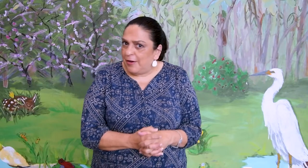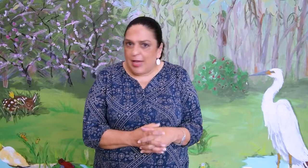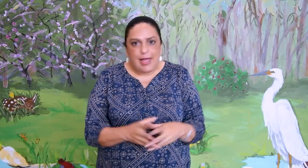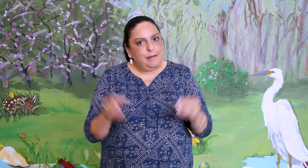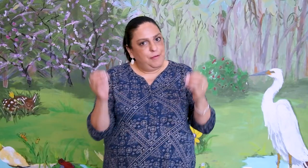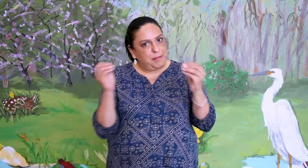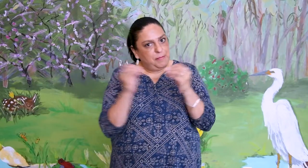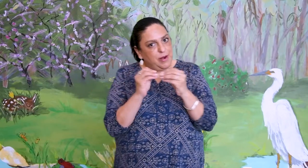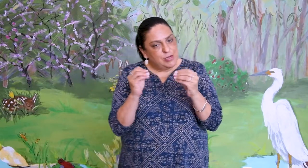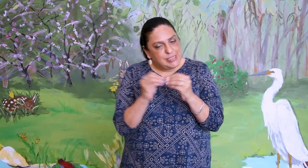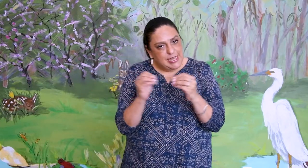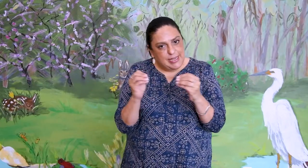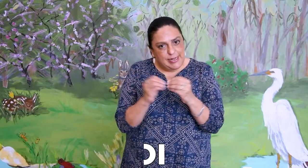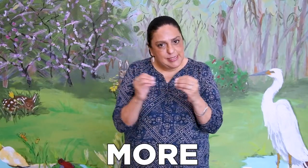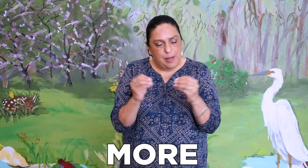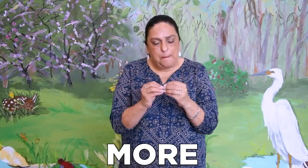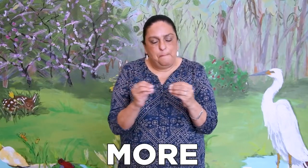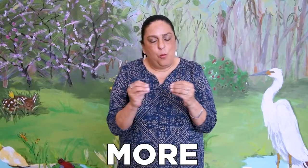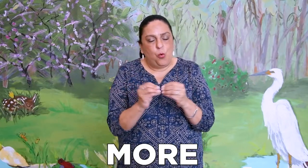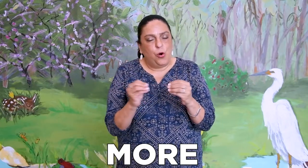okay? Remember our signs, more